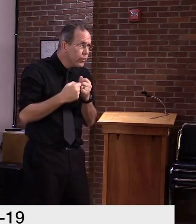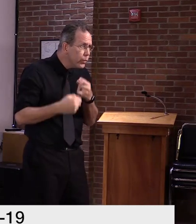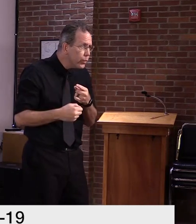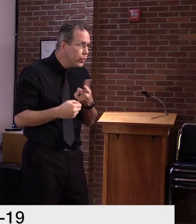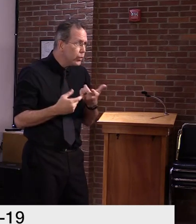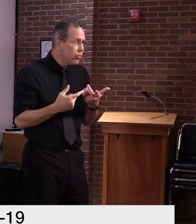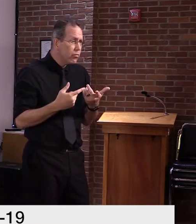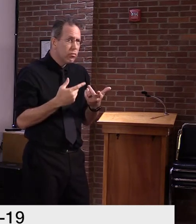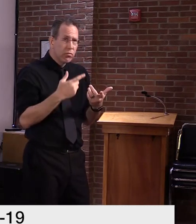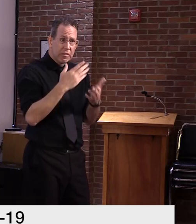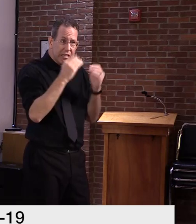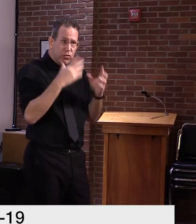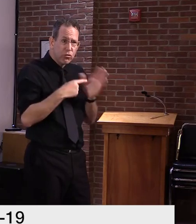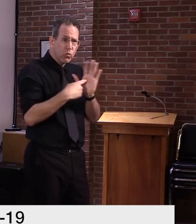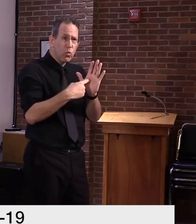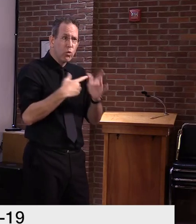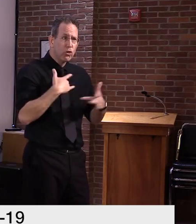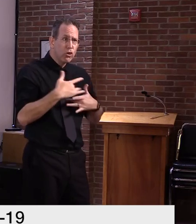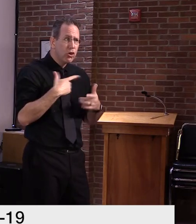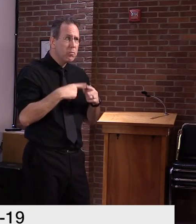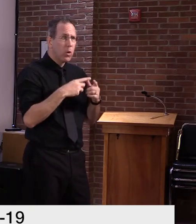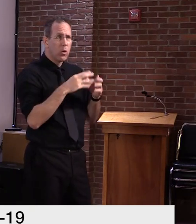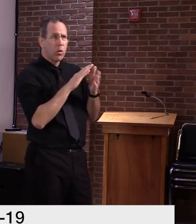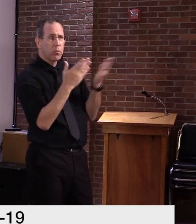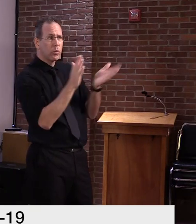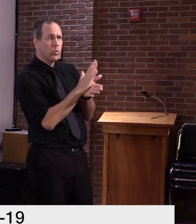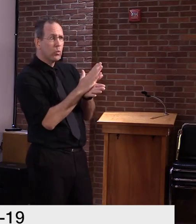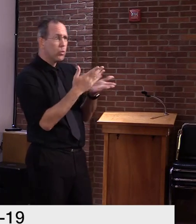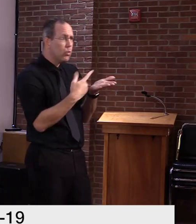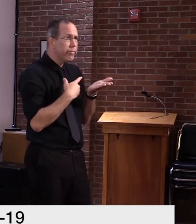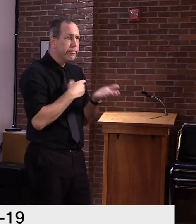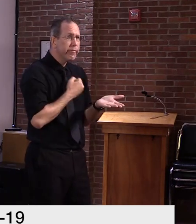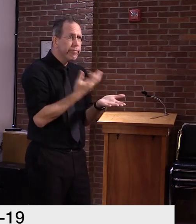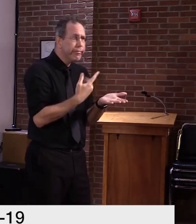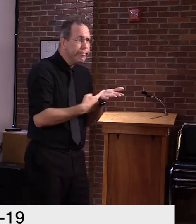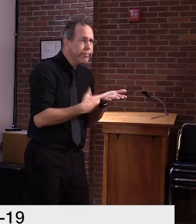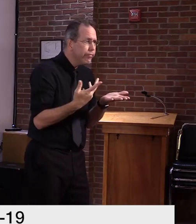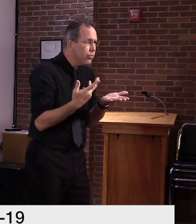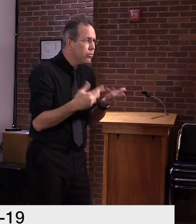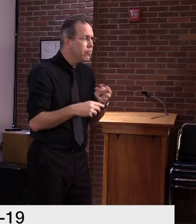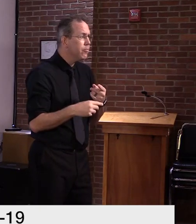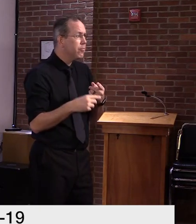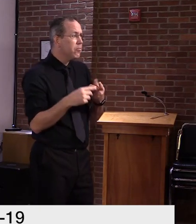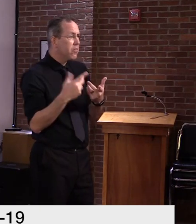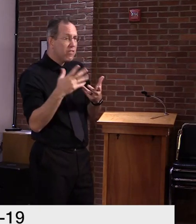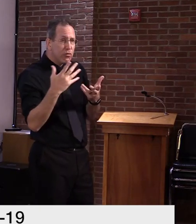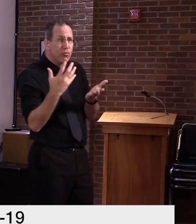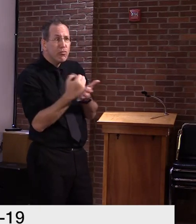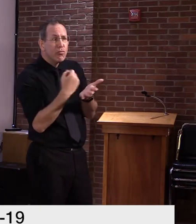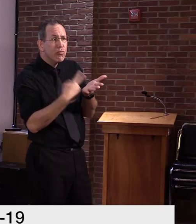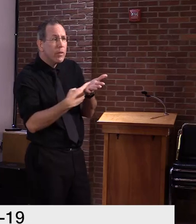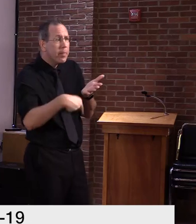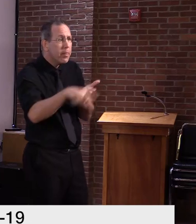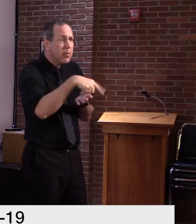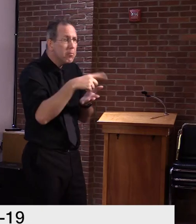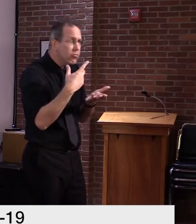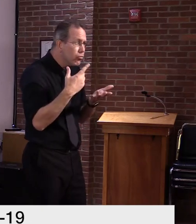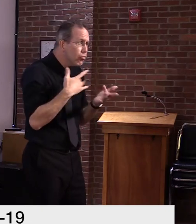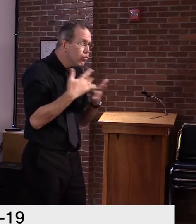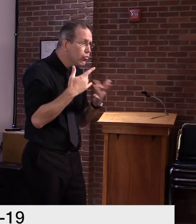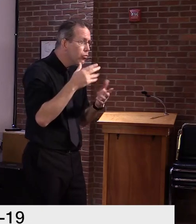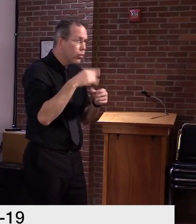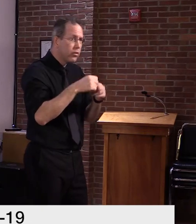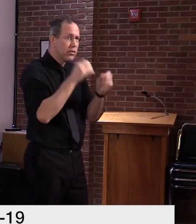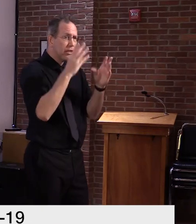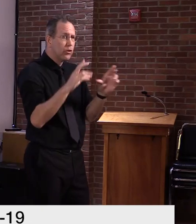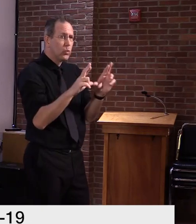in September, and I just wondered kind of where those discussions might have, uh, landed. Yeah. Hi, Andrew. It's good to hear from you. We're